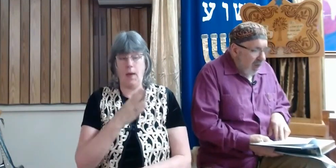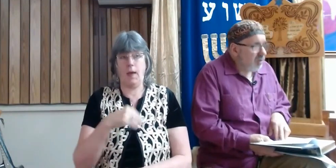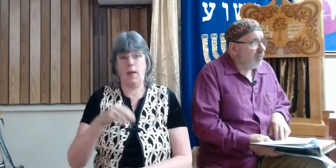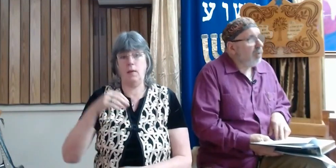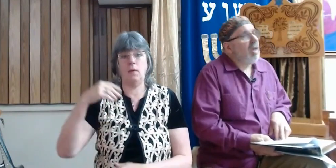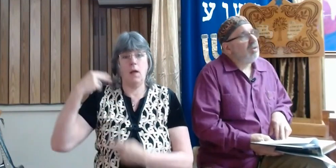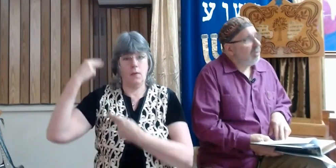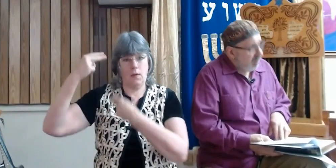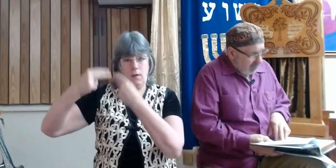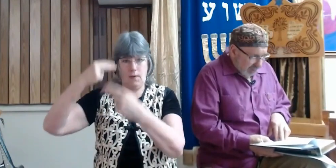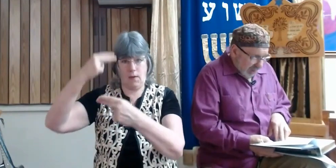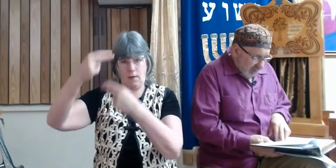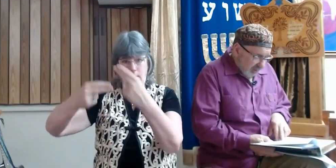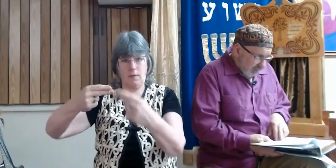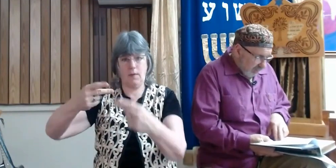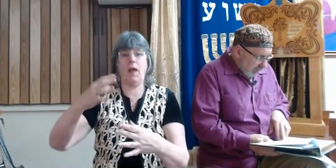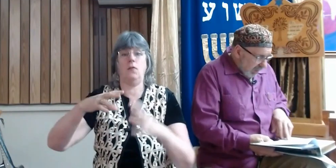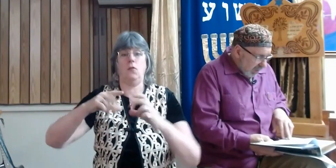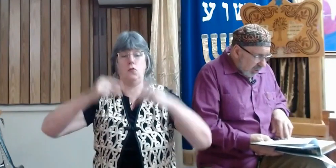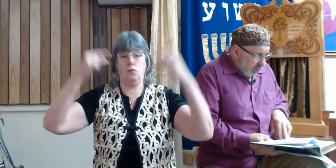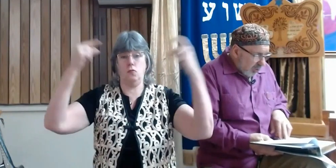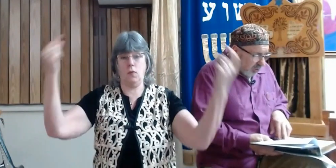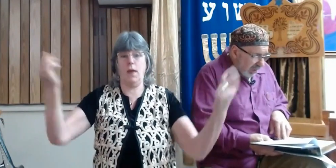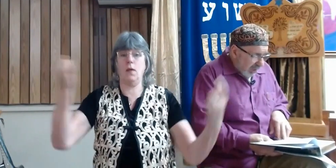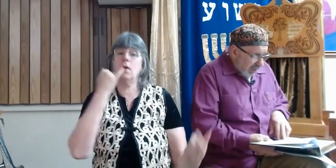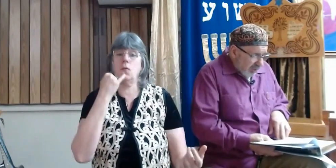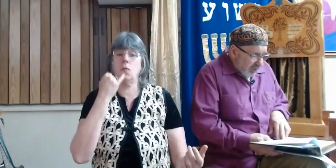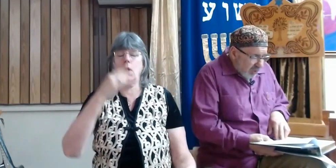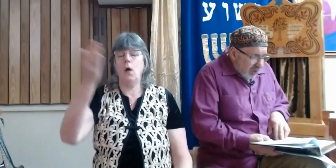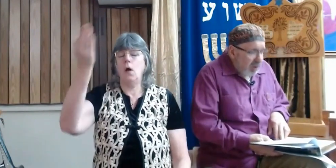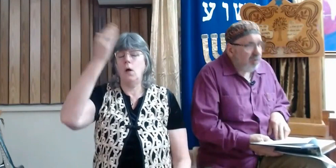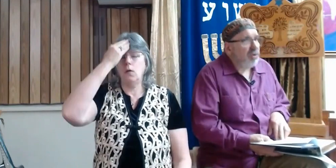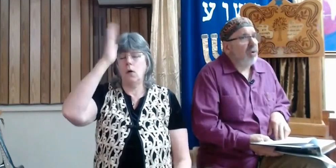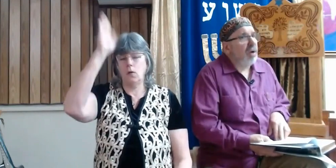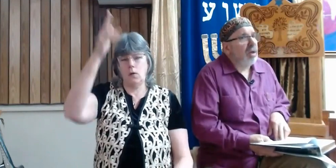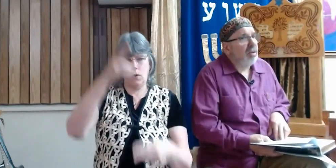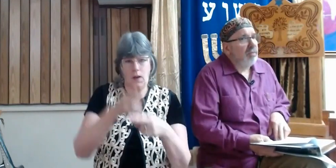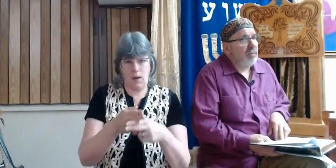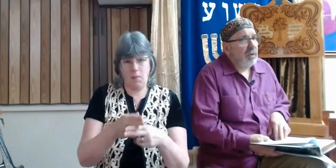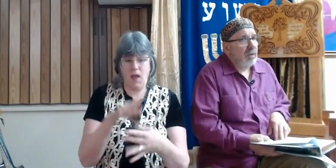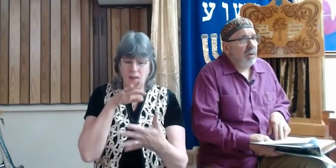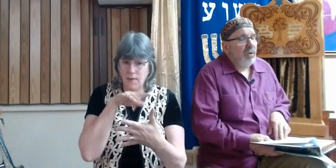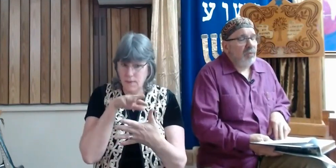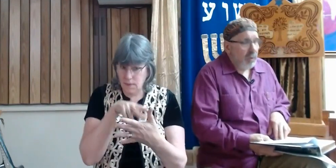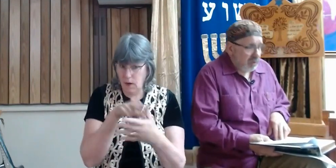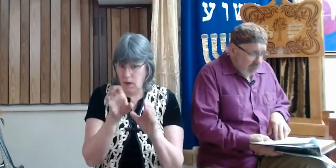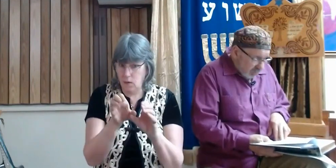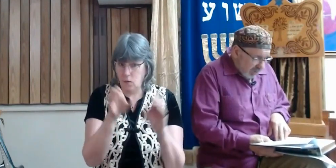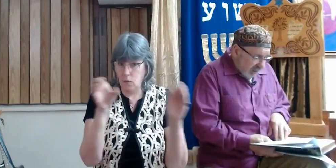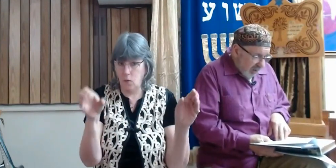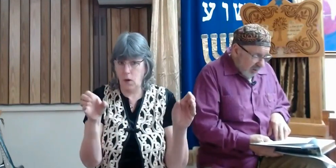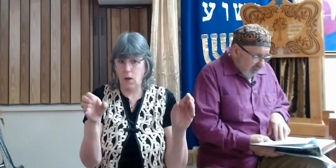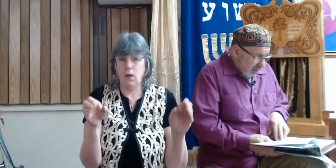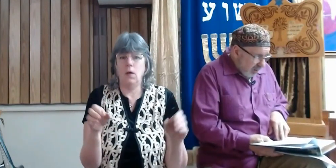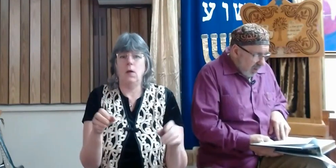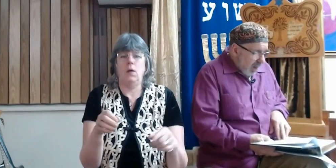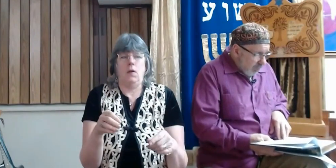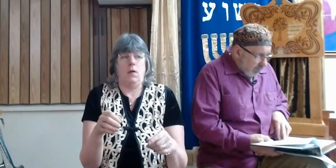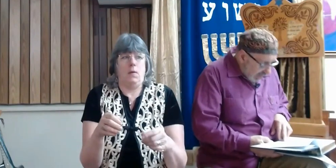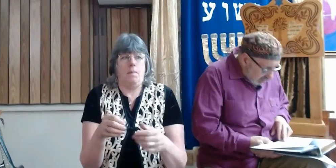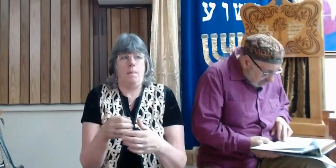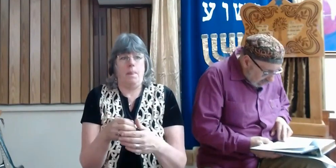the house of greater Israel, know your name and study your Torah for its own sake.